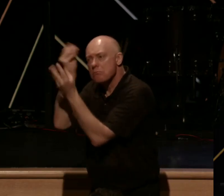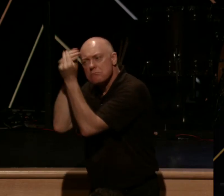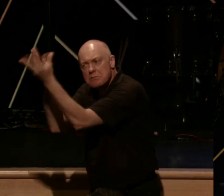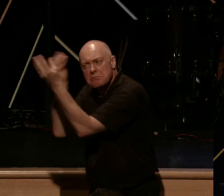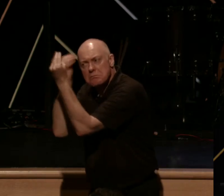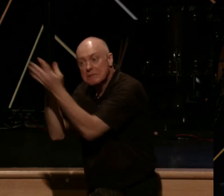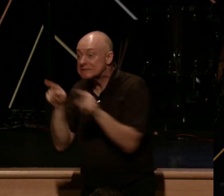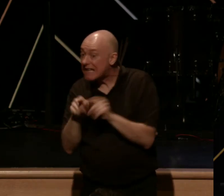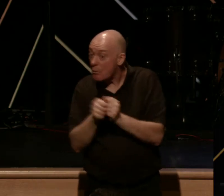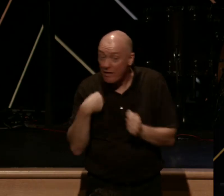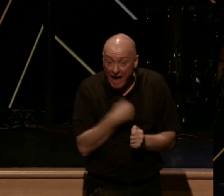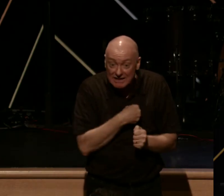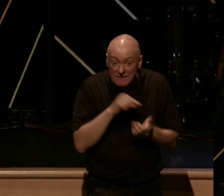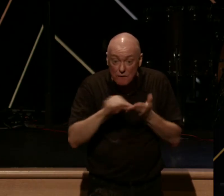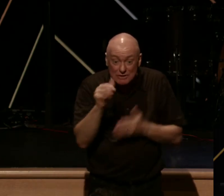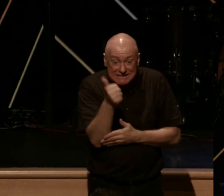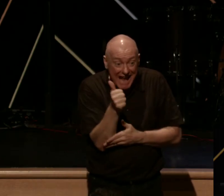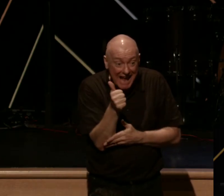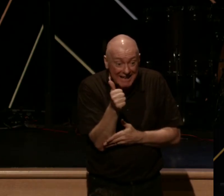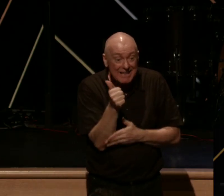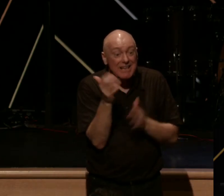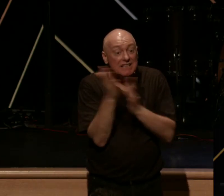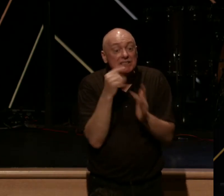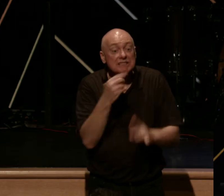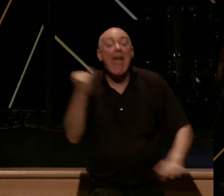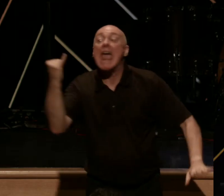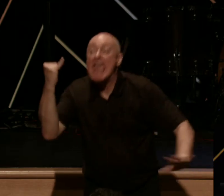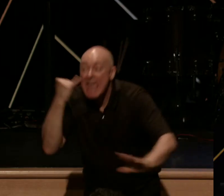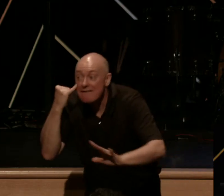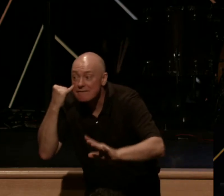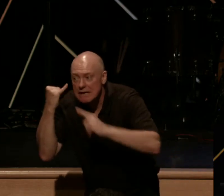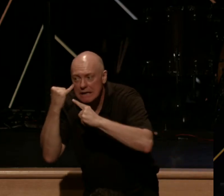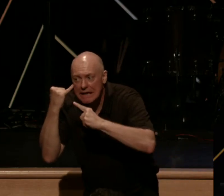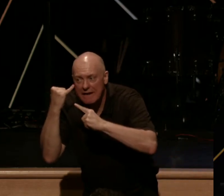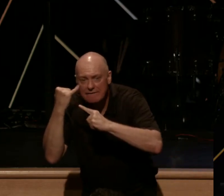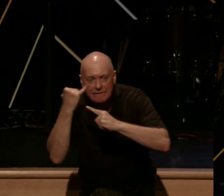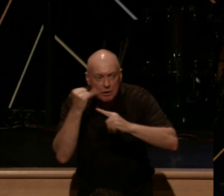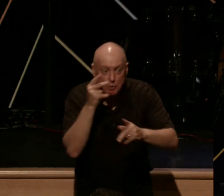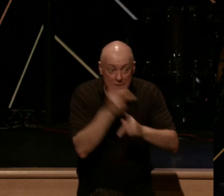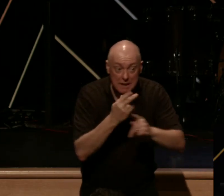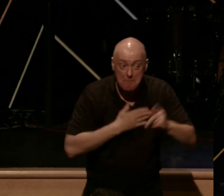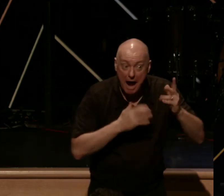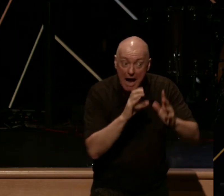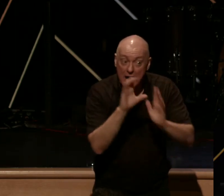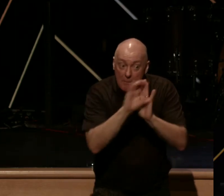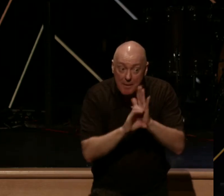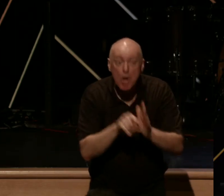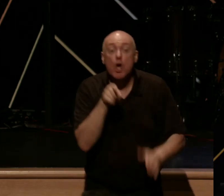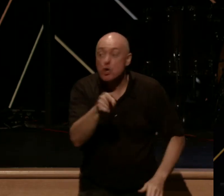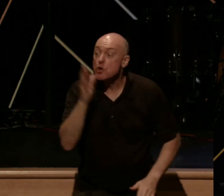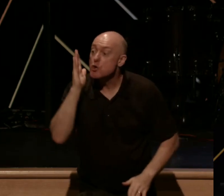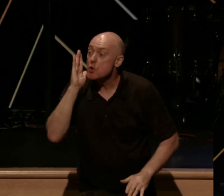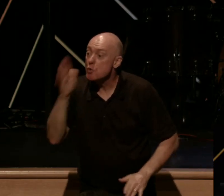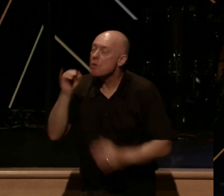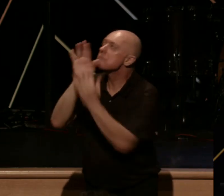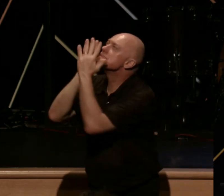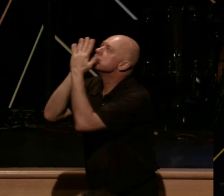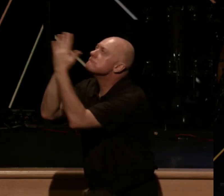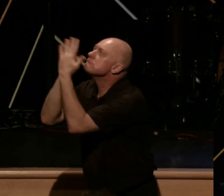Look again at verse 10. He says, if you keep my commandments, you will abide in my love, just